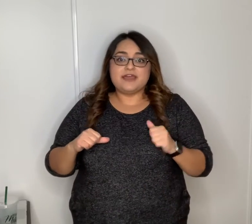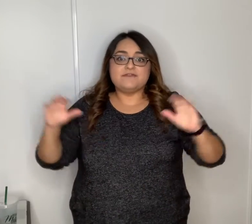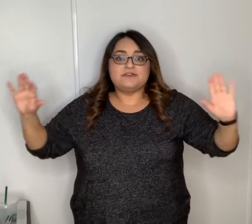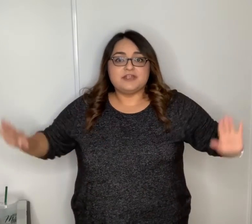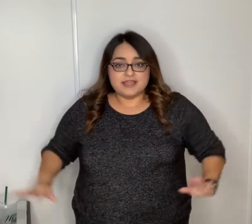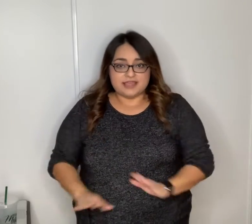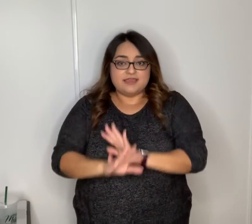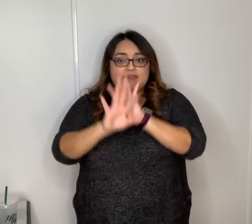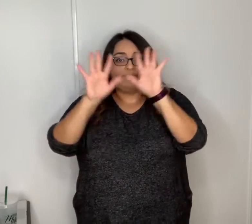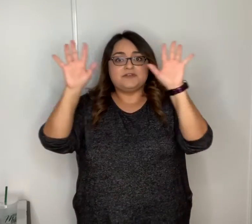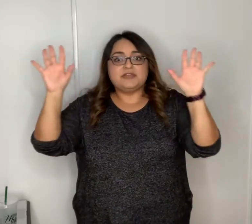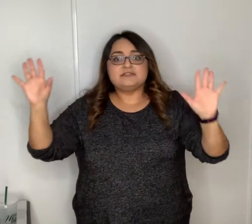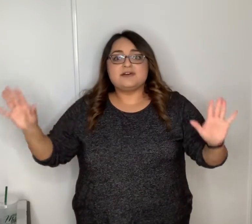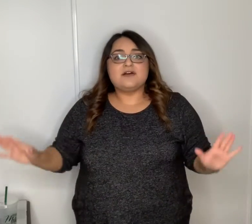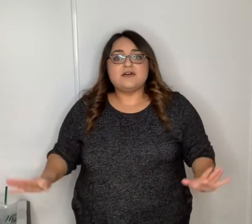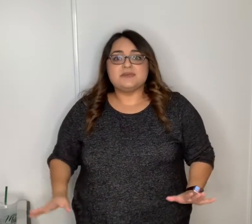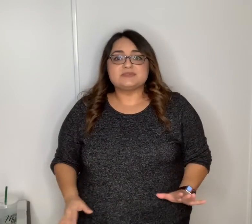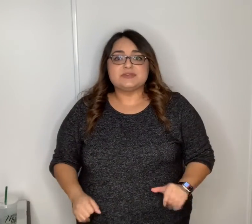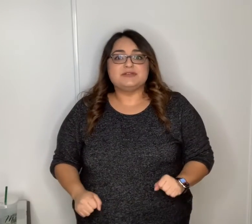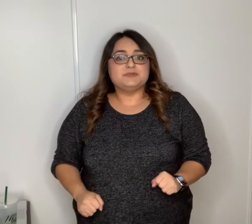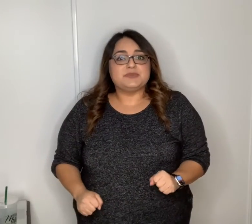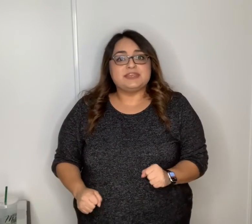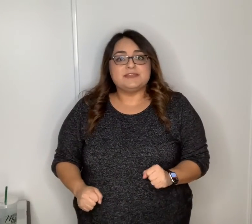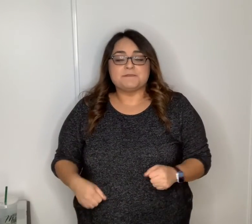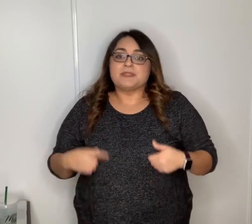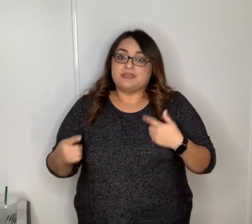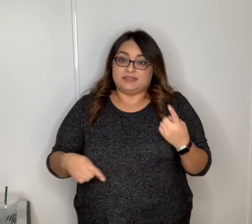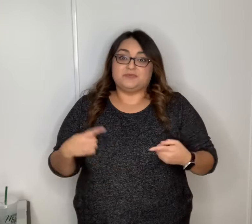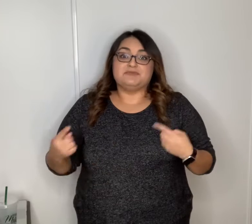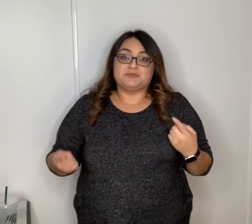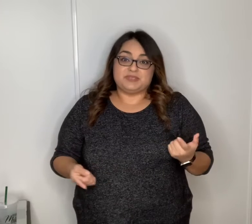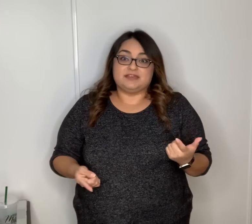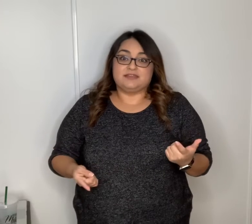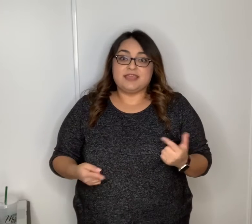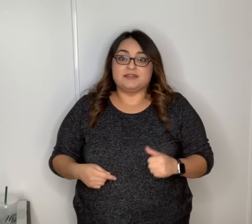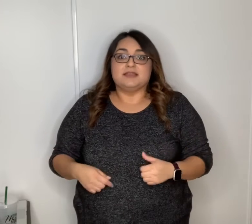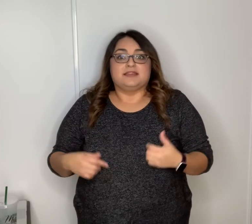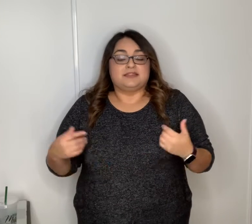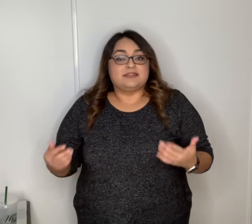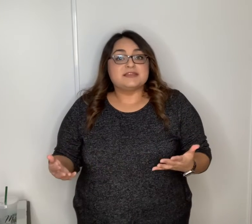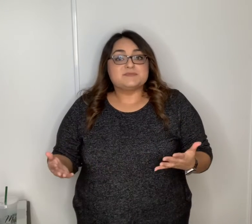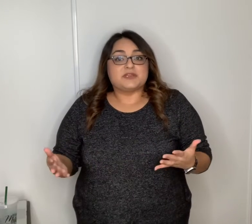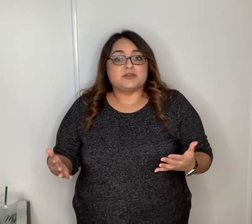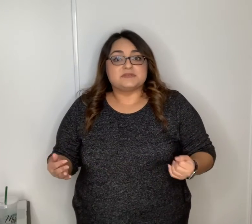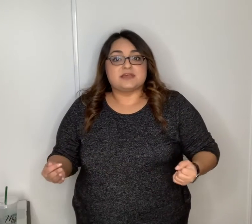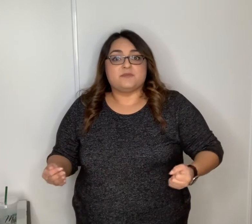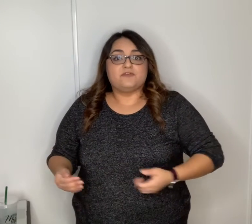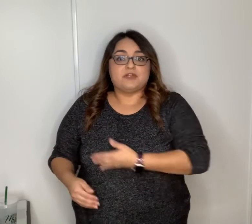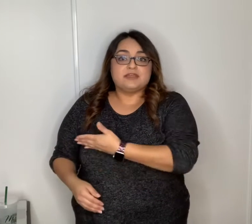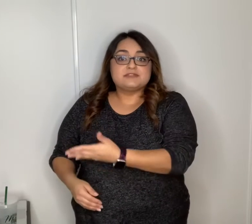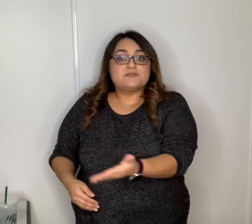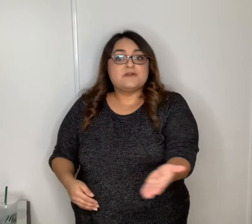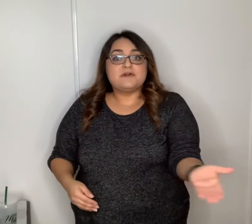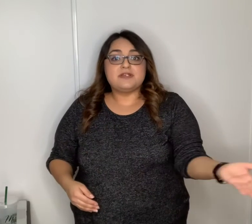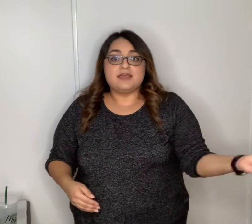ever and always will be then we repeat it again then the next part goes um friends forever